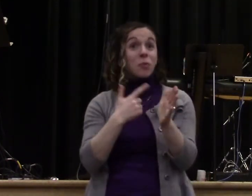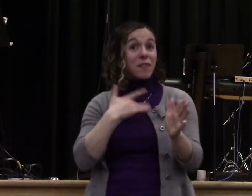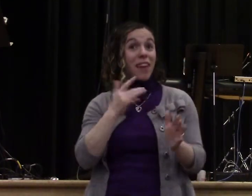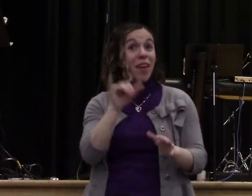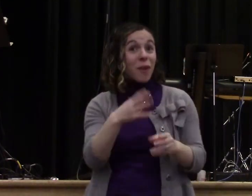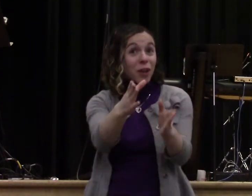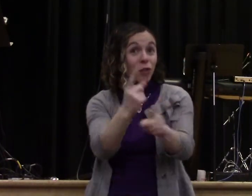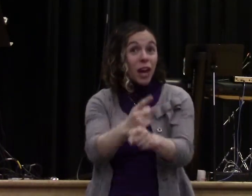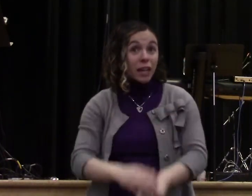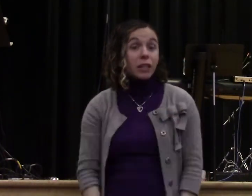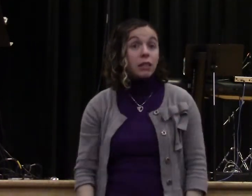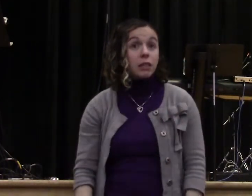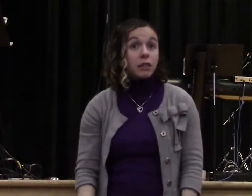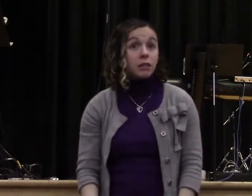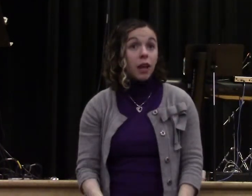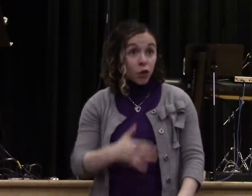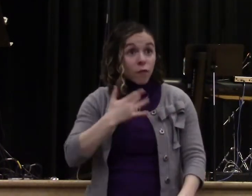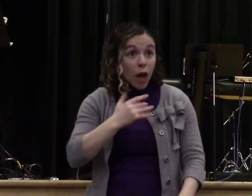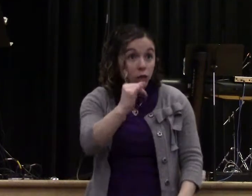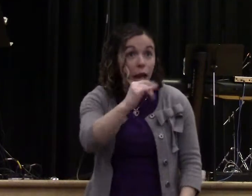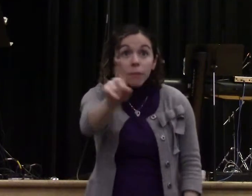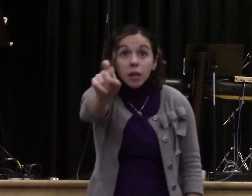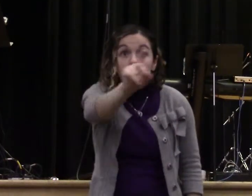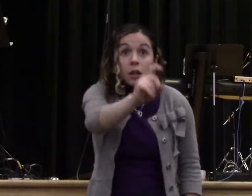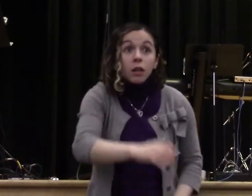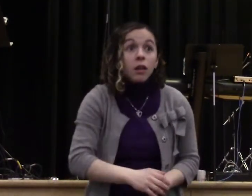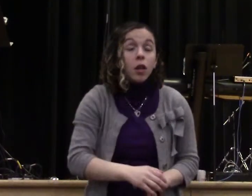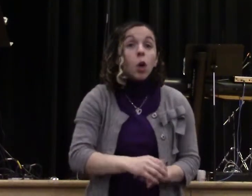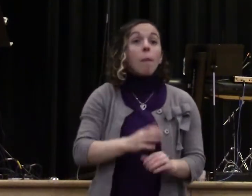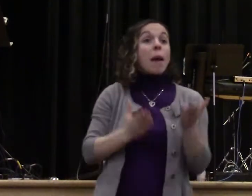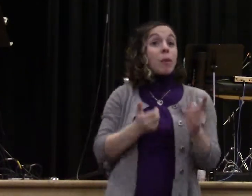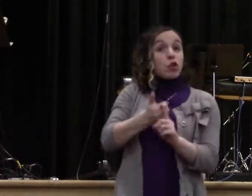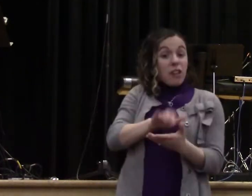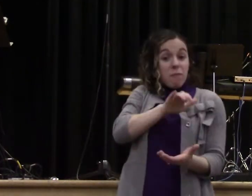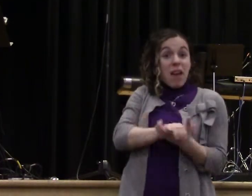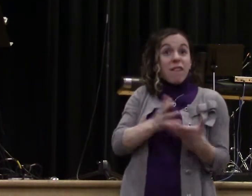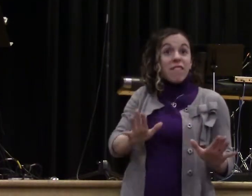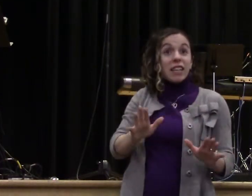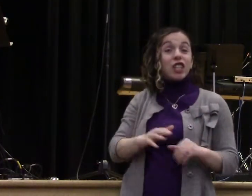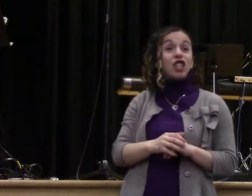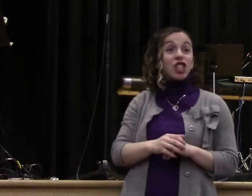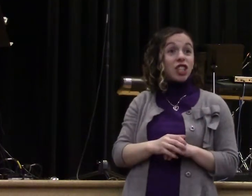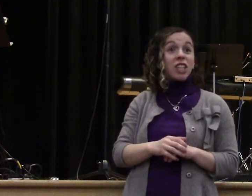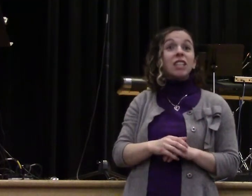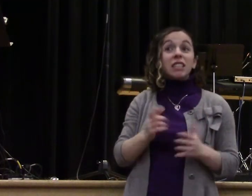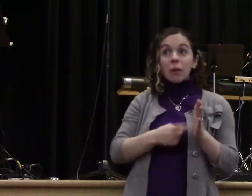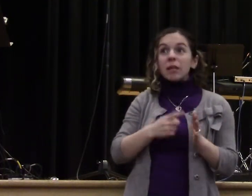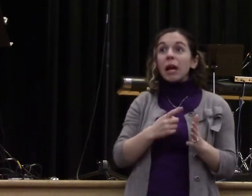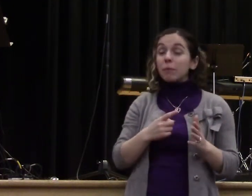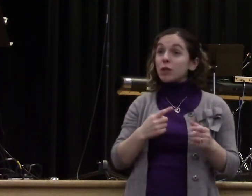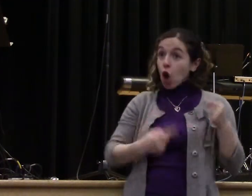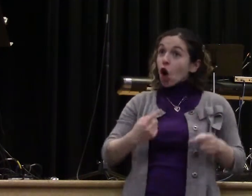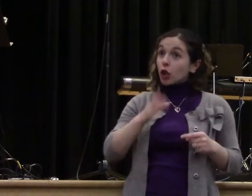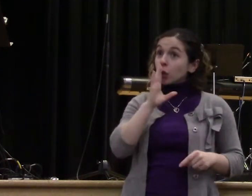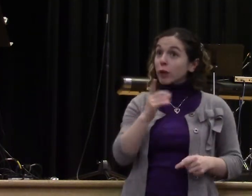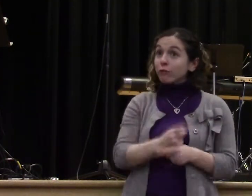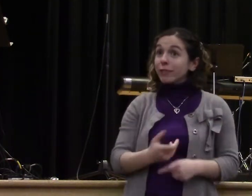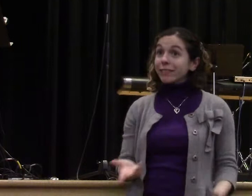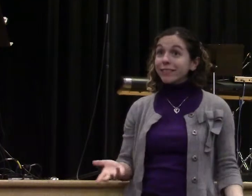time when there wasn't mess? You get married, it's messy. You get married for love. God knows you get married so he can throw